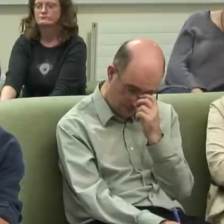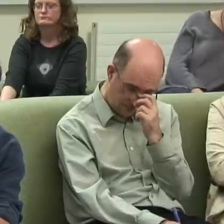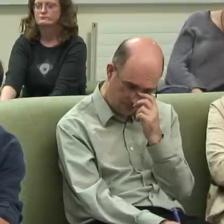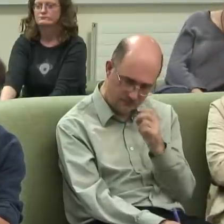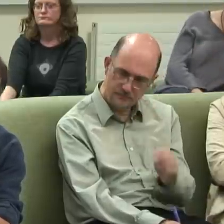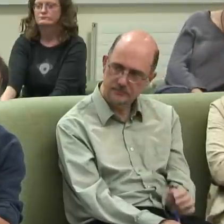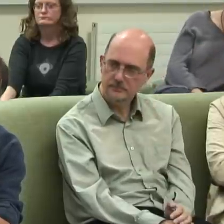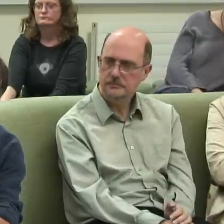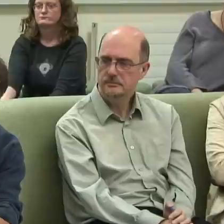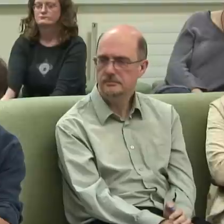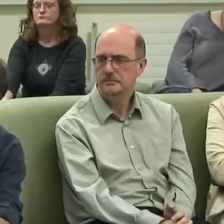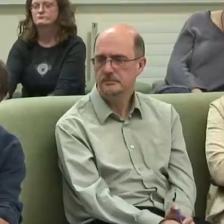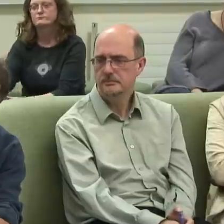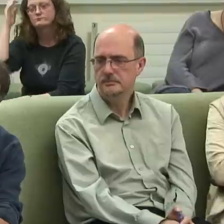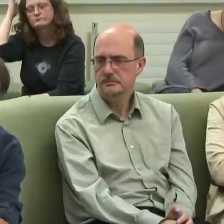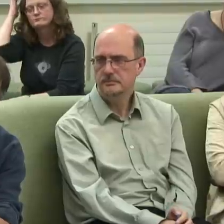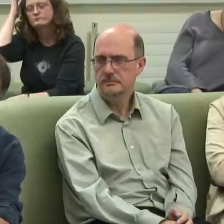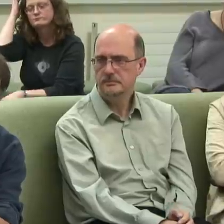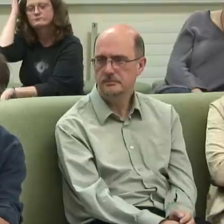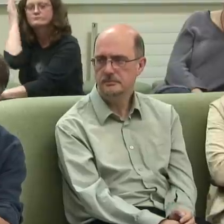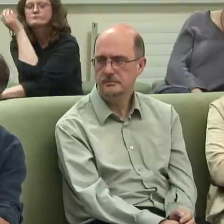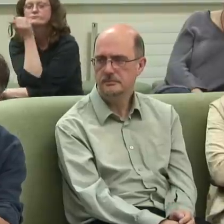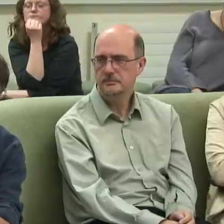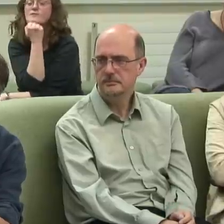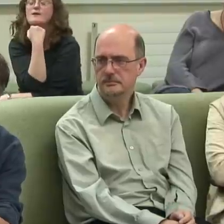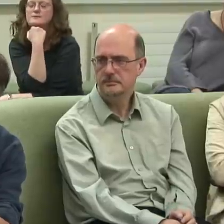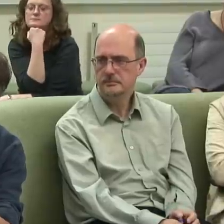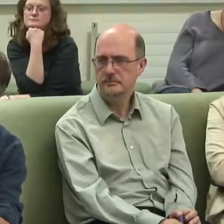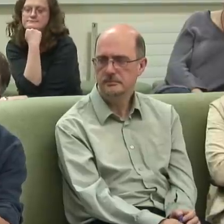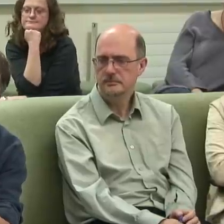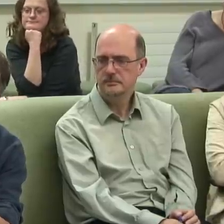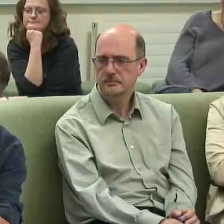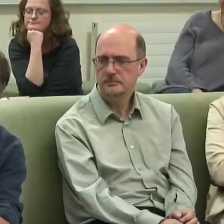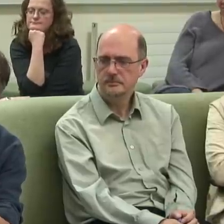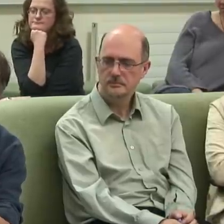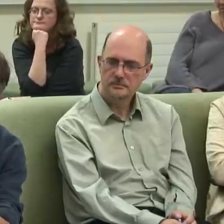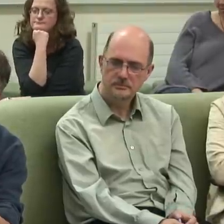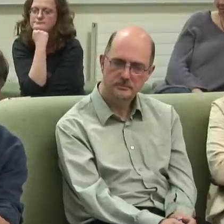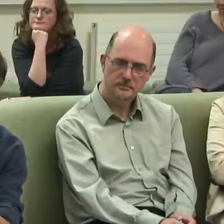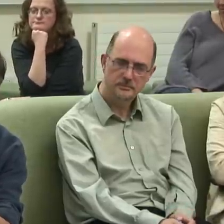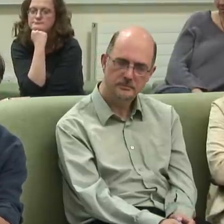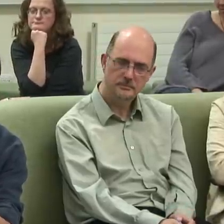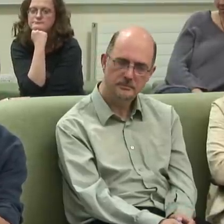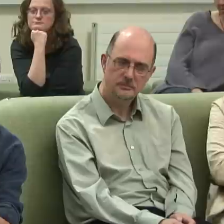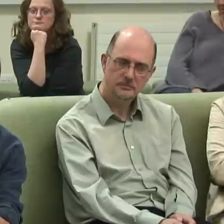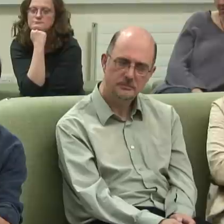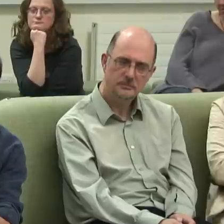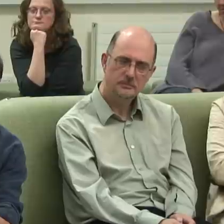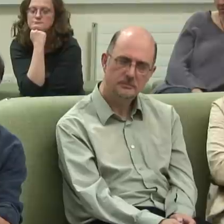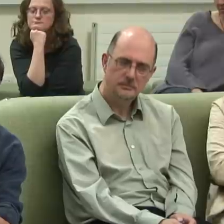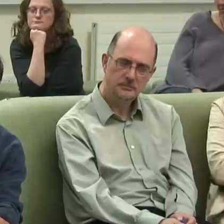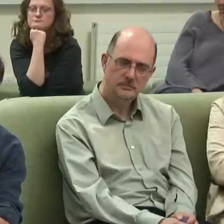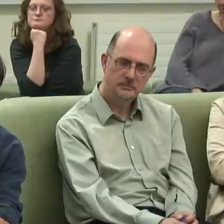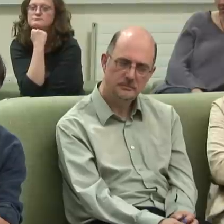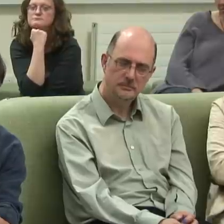exert enormous power over governments. And, for instance, I think on the drug companies I've read, again,